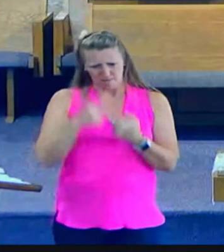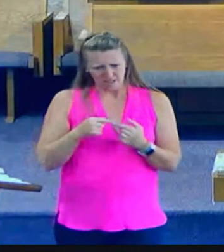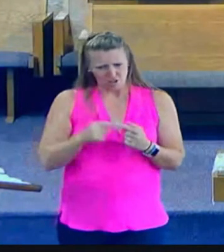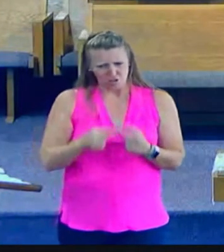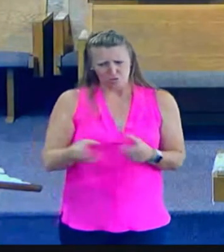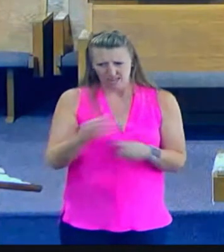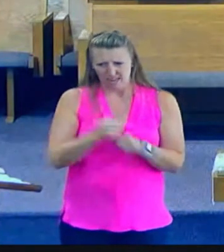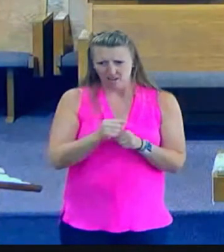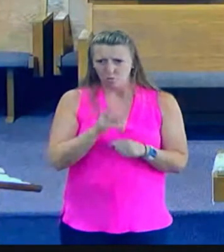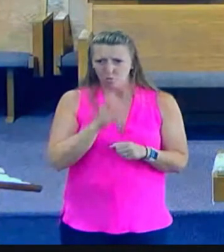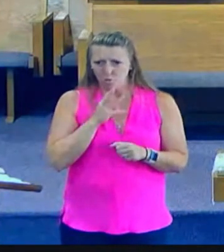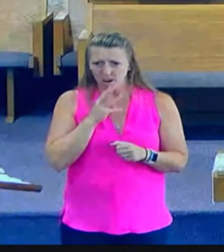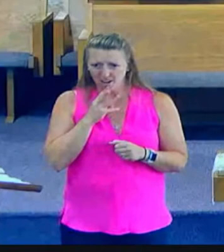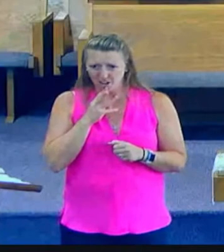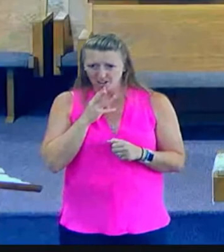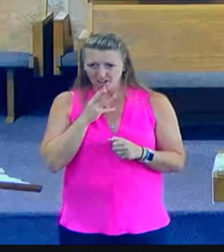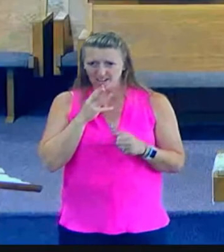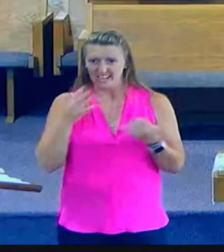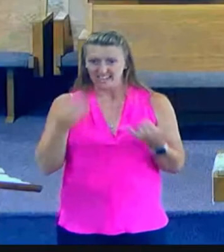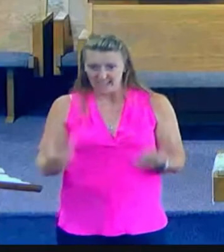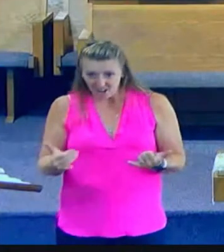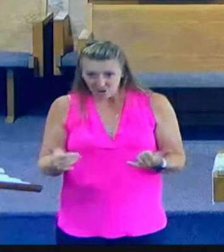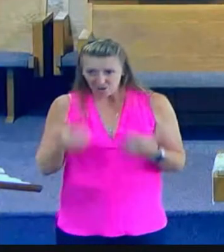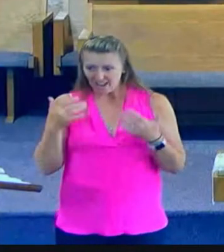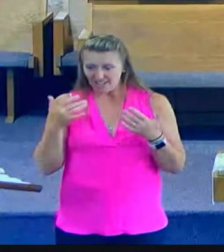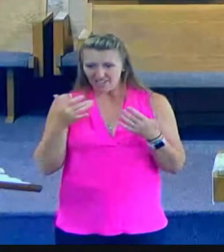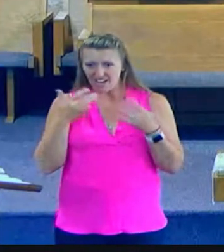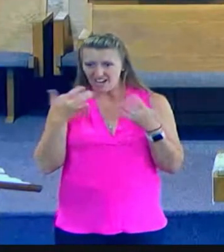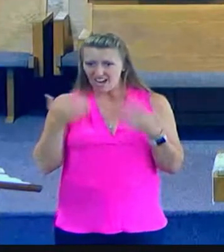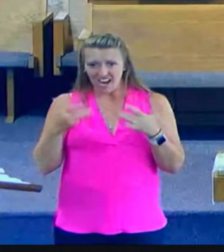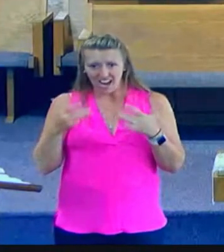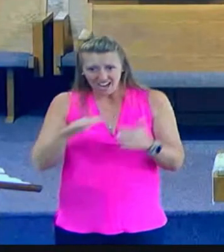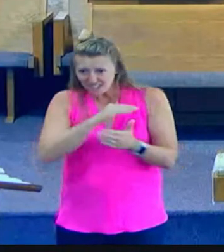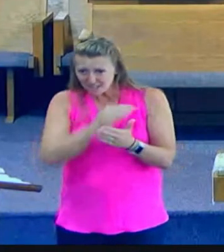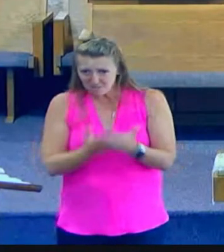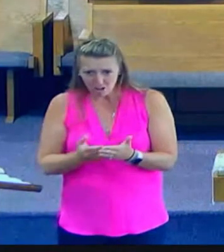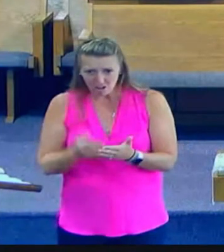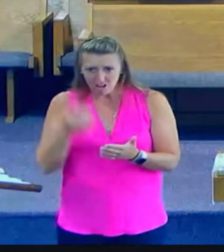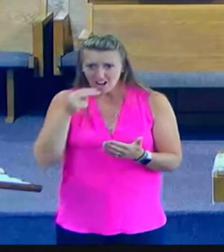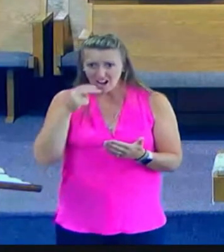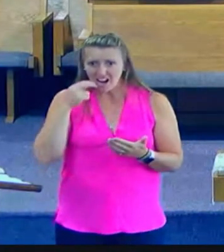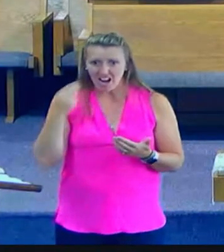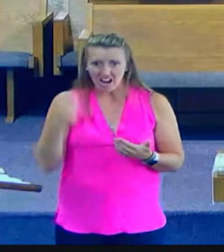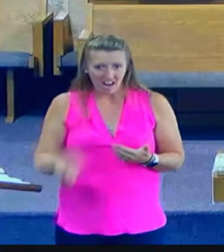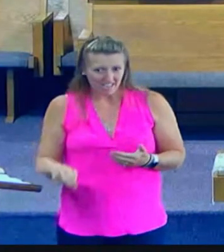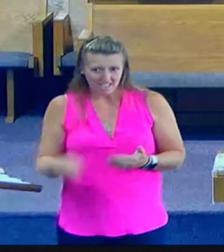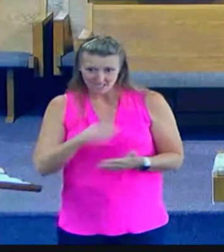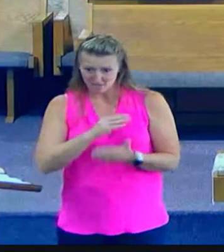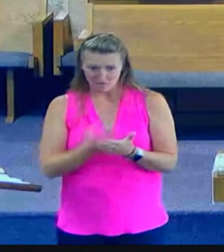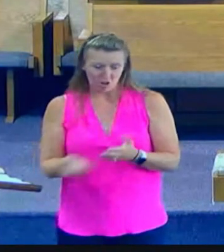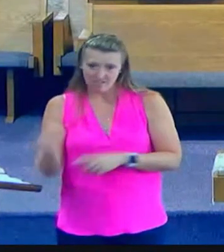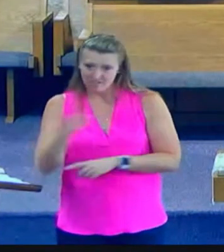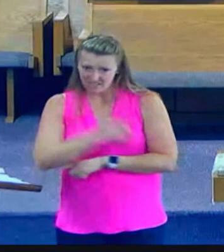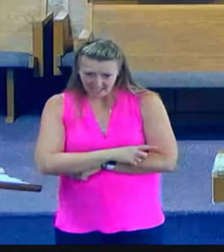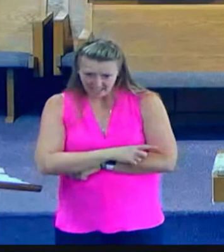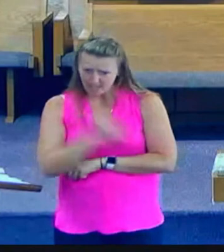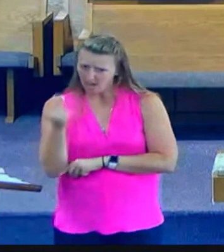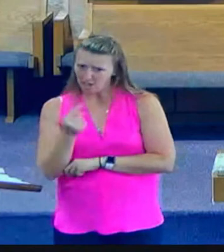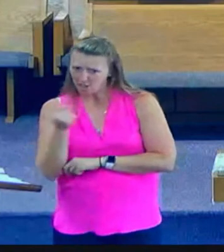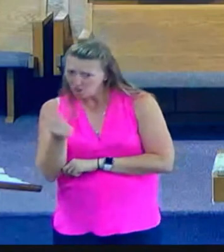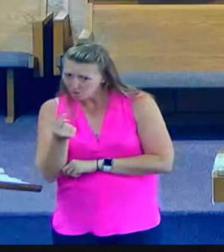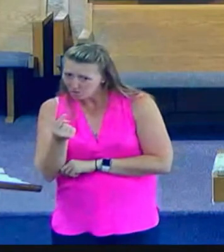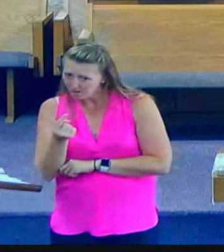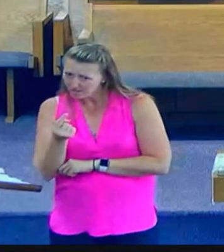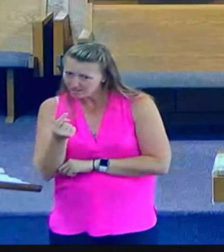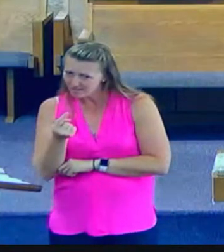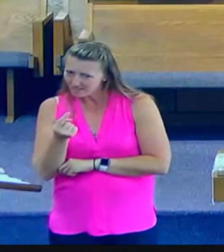all, but at the hottest part of the day, this woman comes alone from the city to